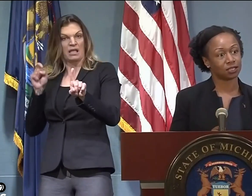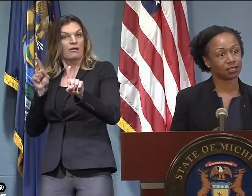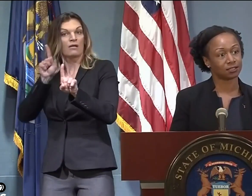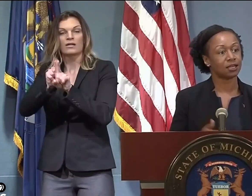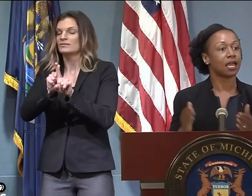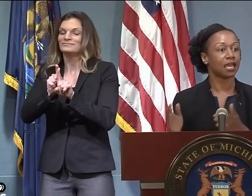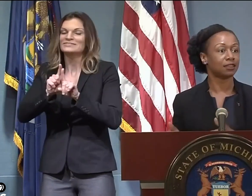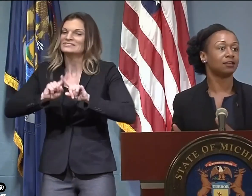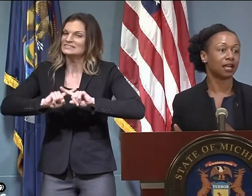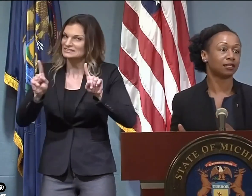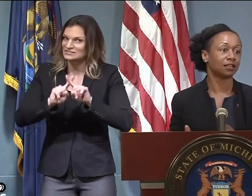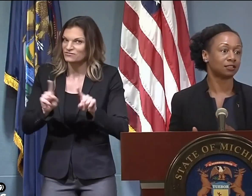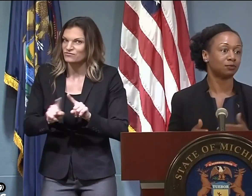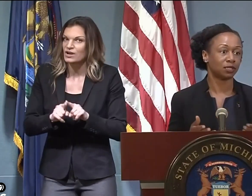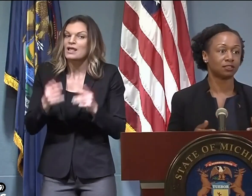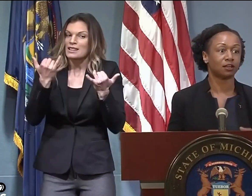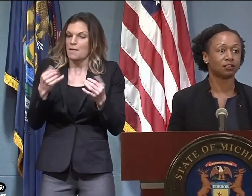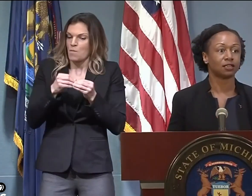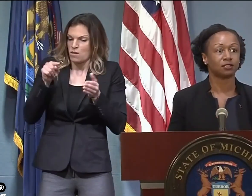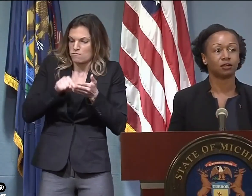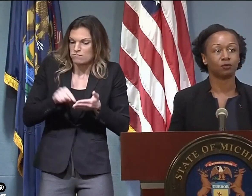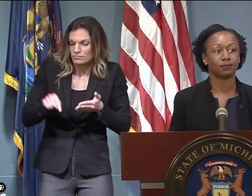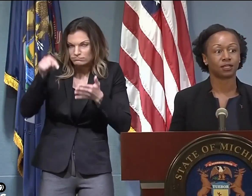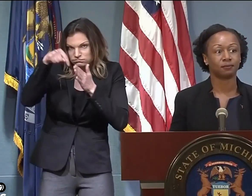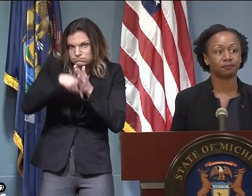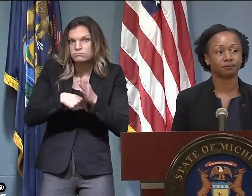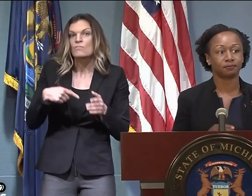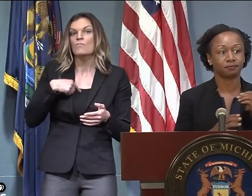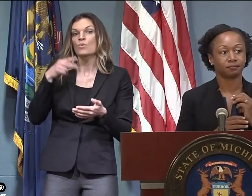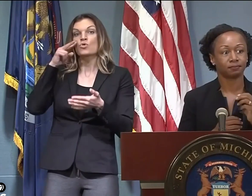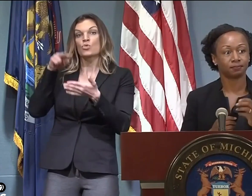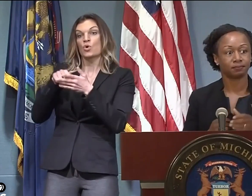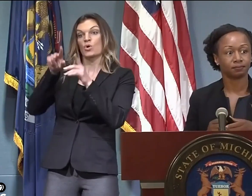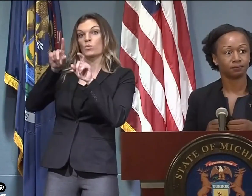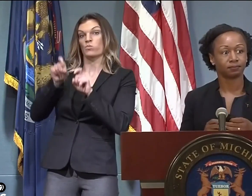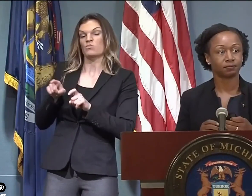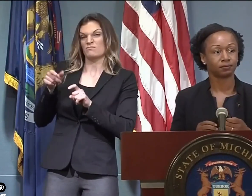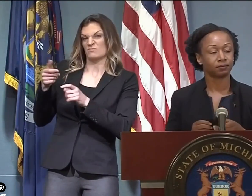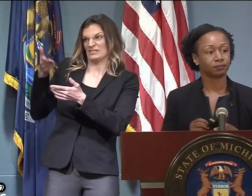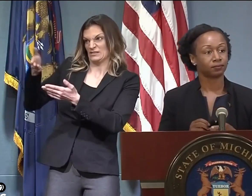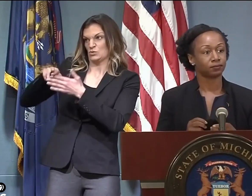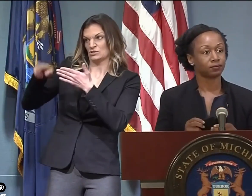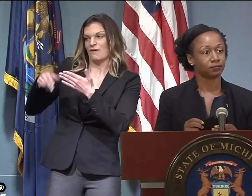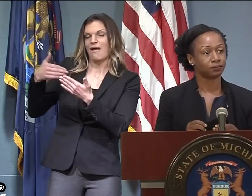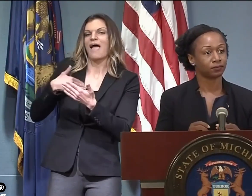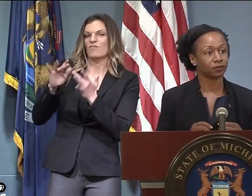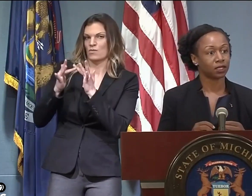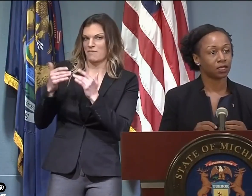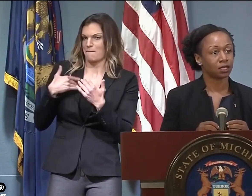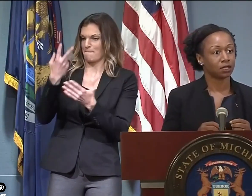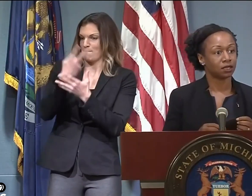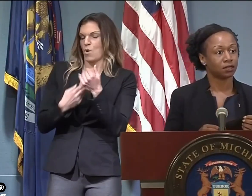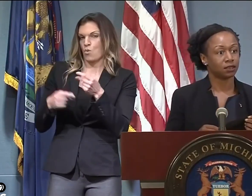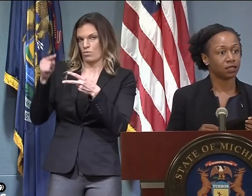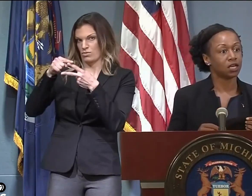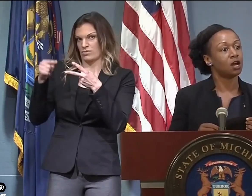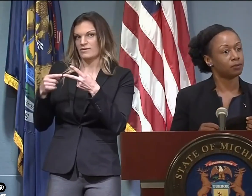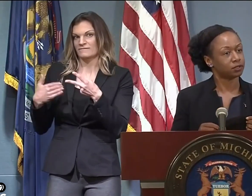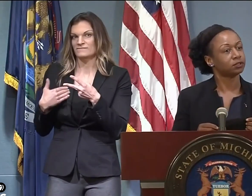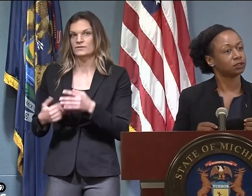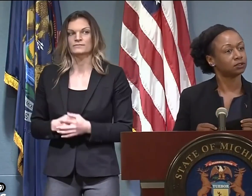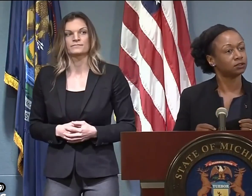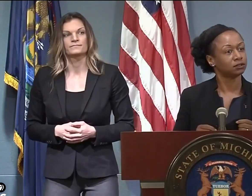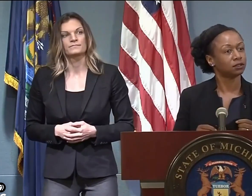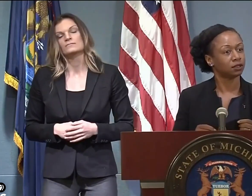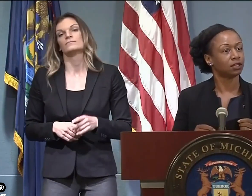quarantine or not. But we are now posting the serology test and the diagnostic PCR test on our website. Are you posting results of those or just the